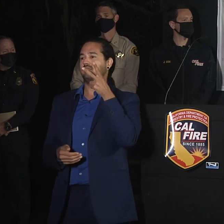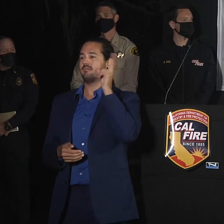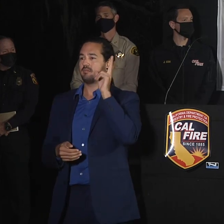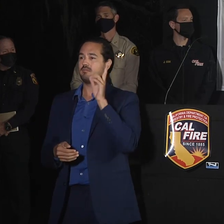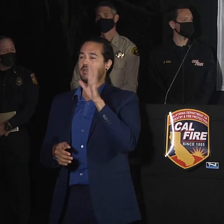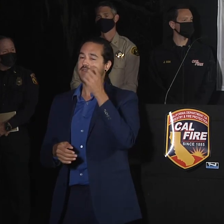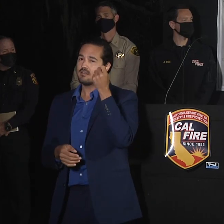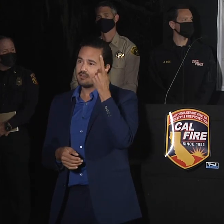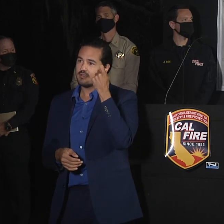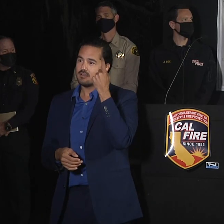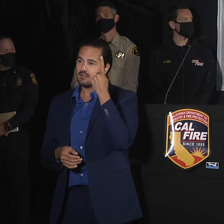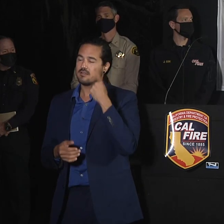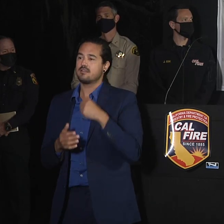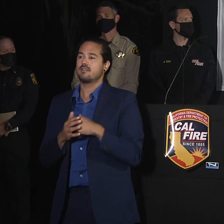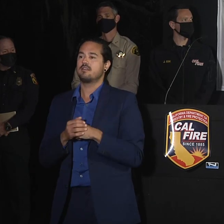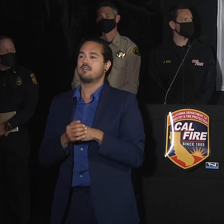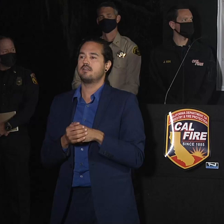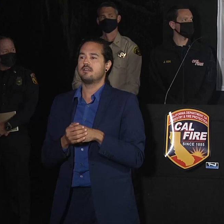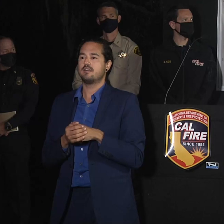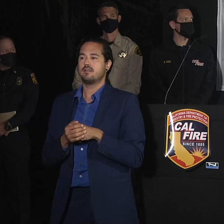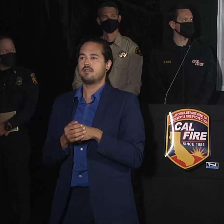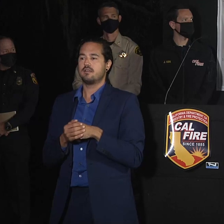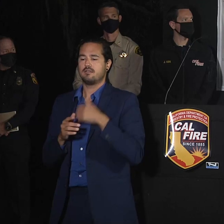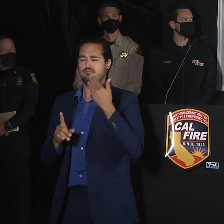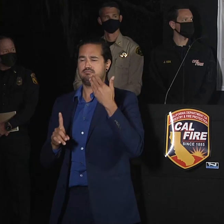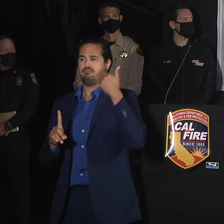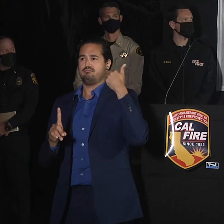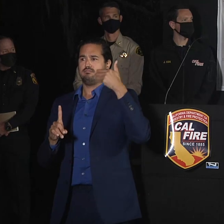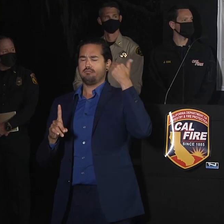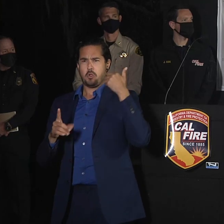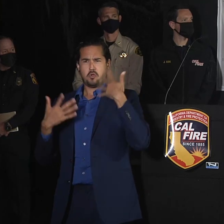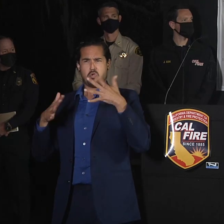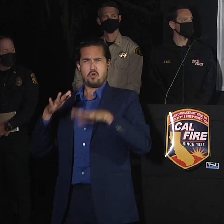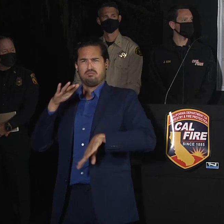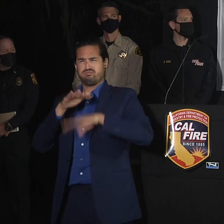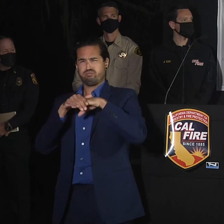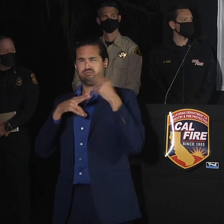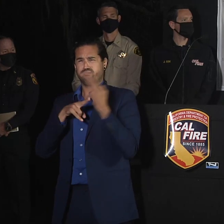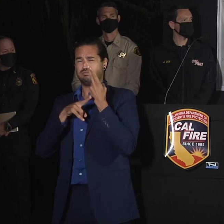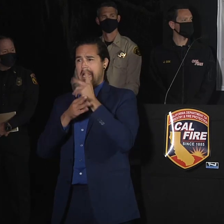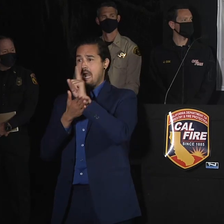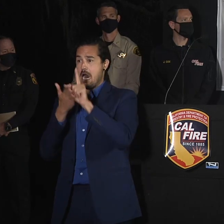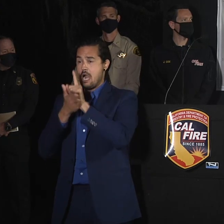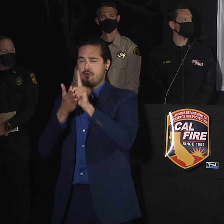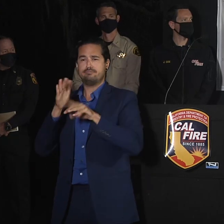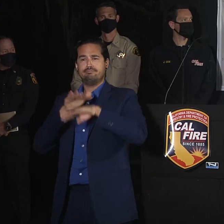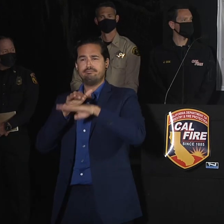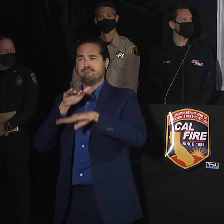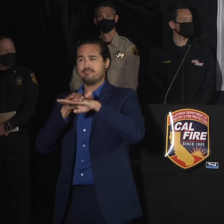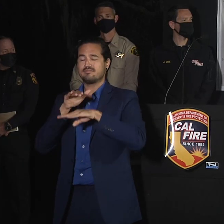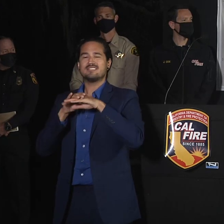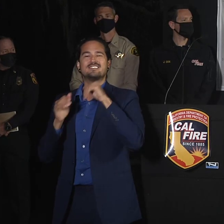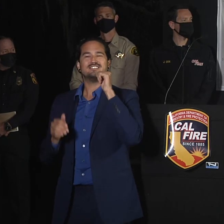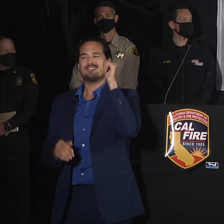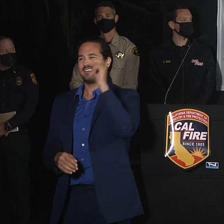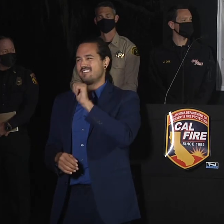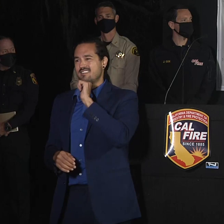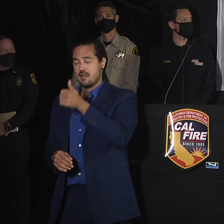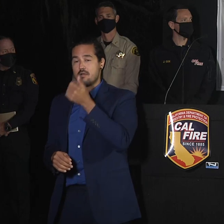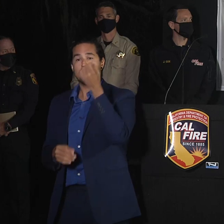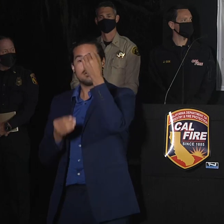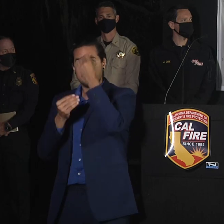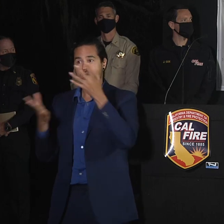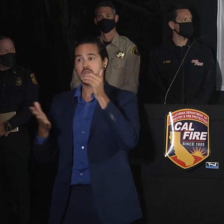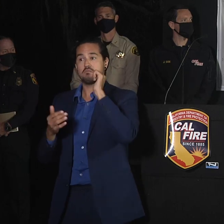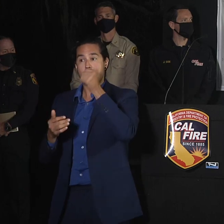how we were a few days ago, timing out our aircraft, dropping lots of water in support of our ground troops, and work another day closer to accomplishing